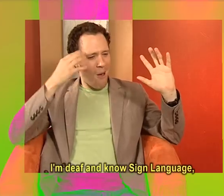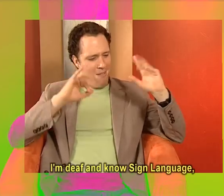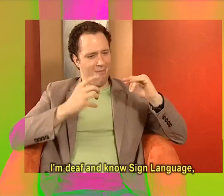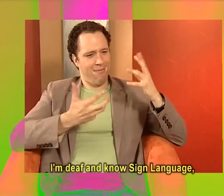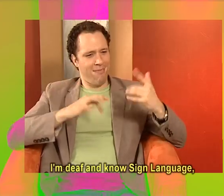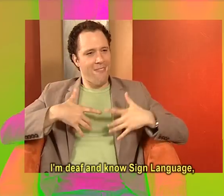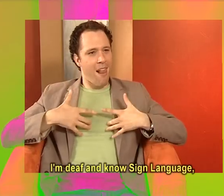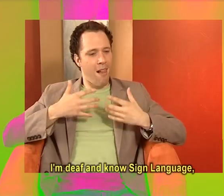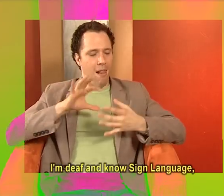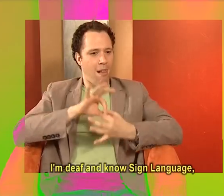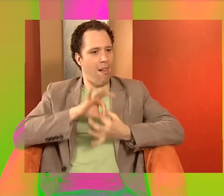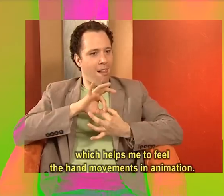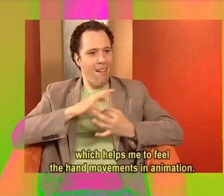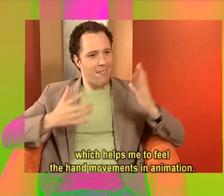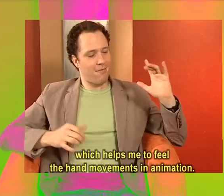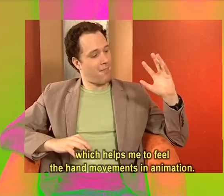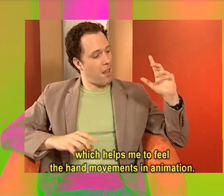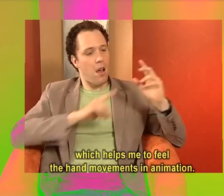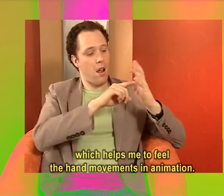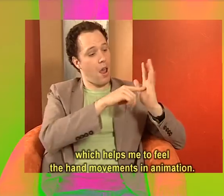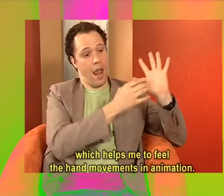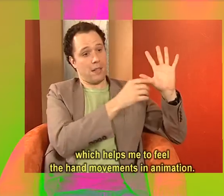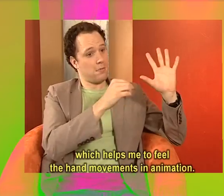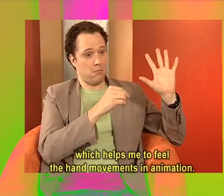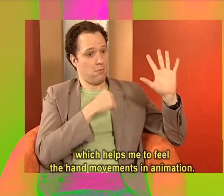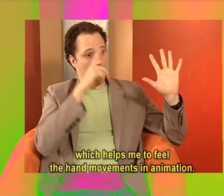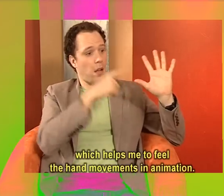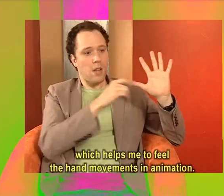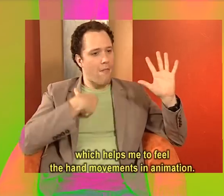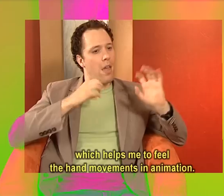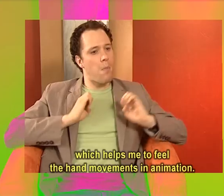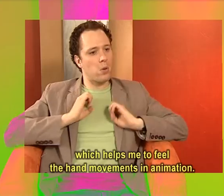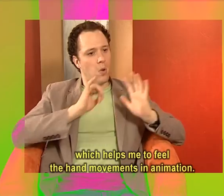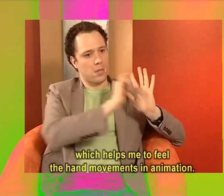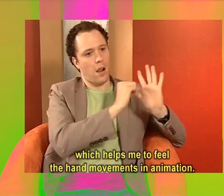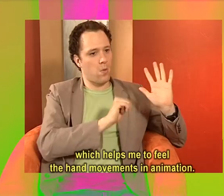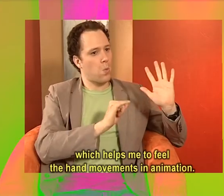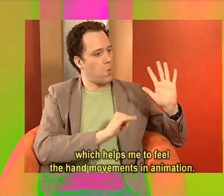I'm deaf and no sign language which helps me to feel the hand movements in animation.